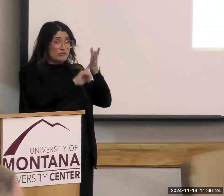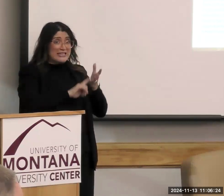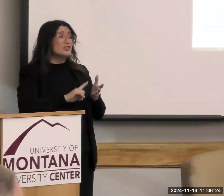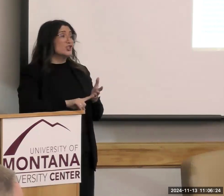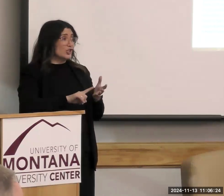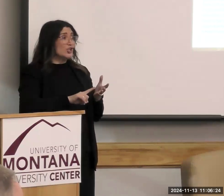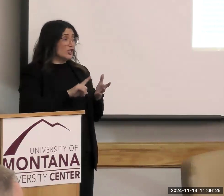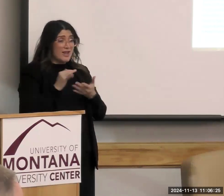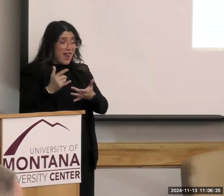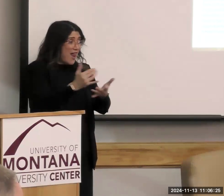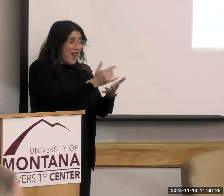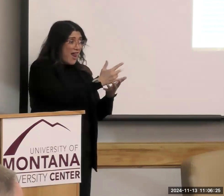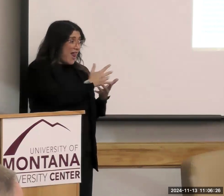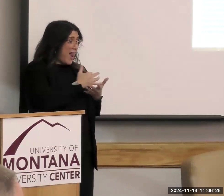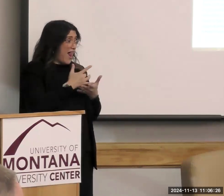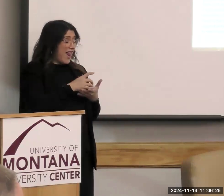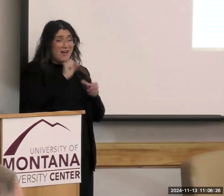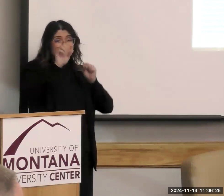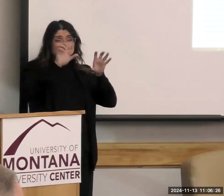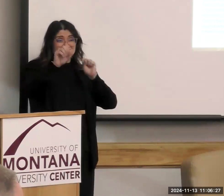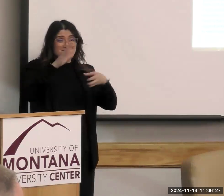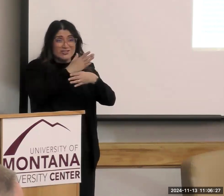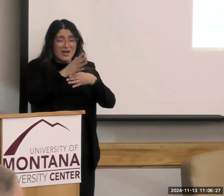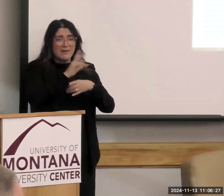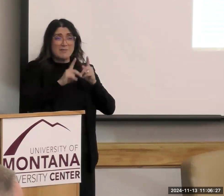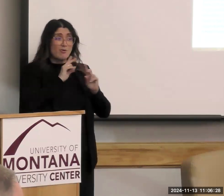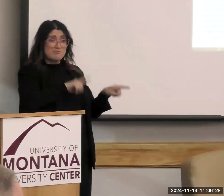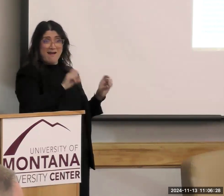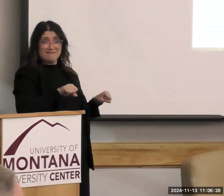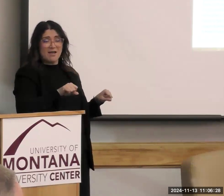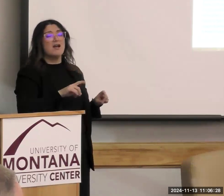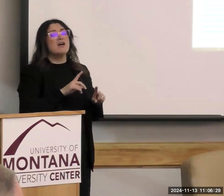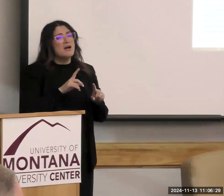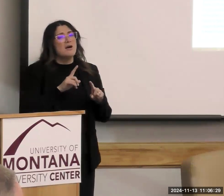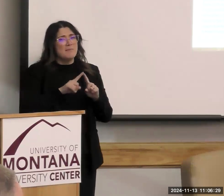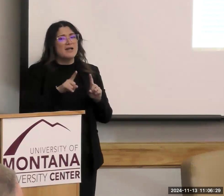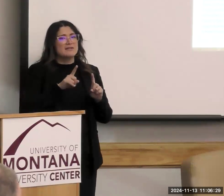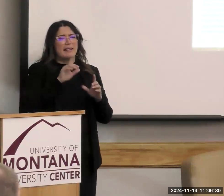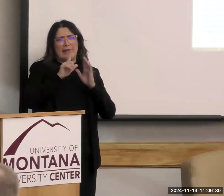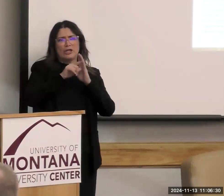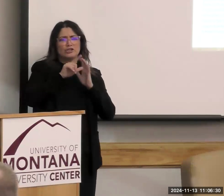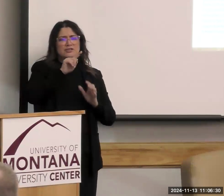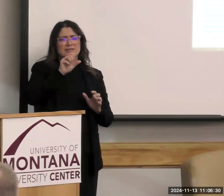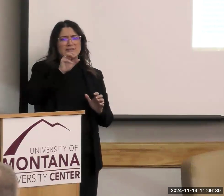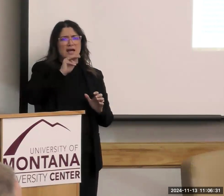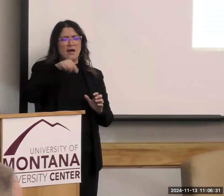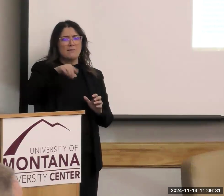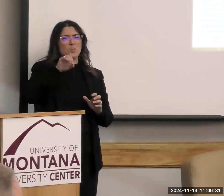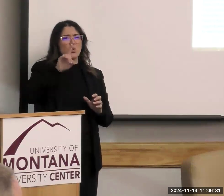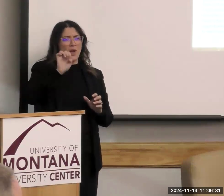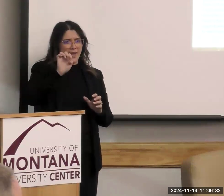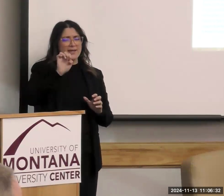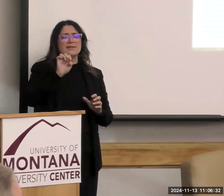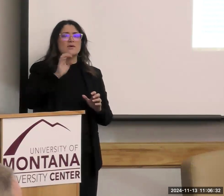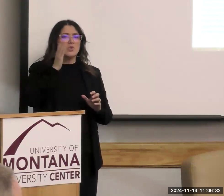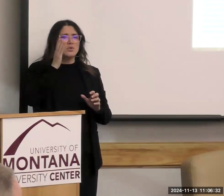there, everybody will respond. Well, we've come to learn, and you'll hear from Tom Quaid. He was instrumental in helping get